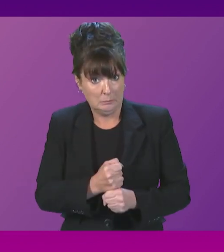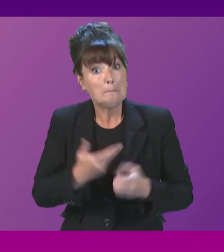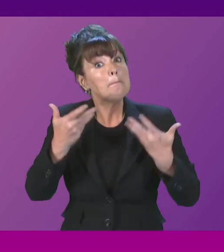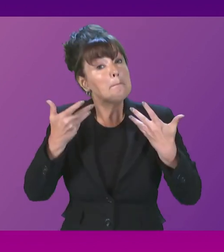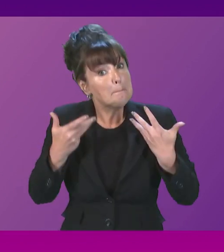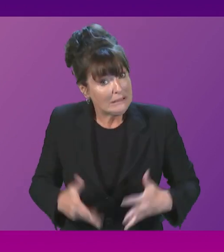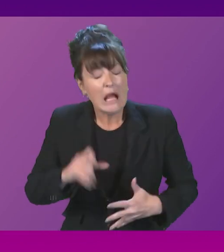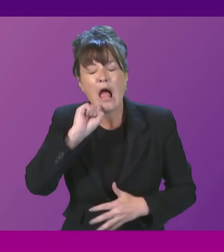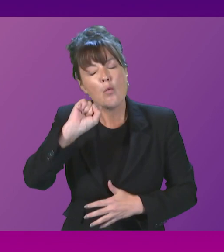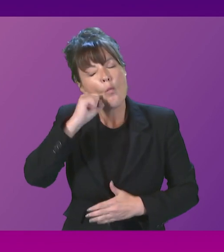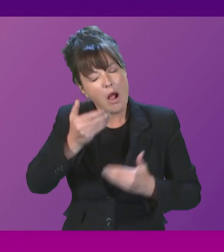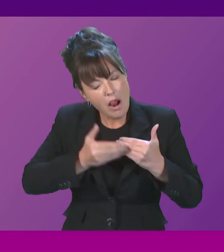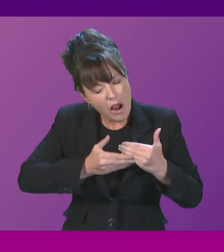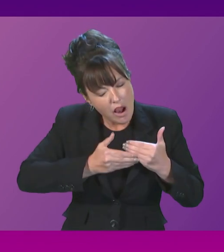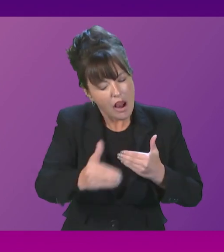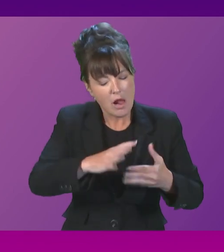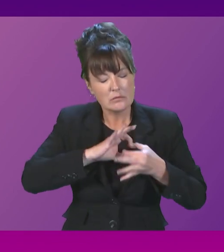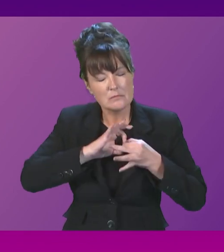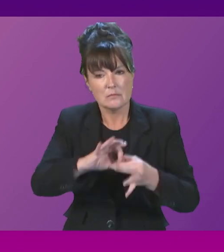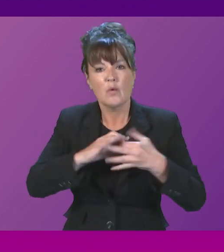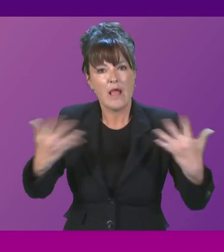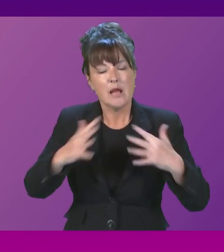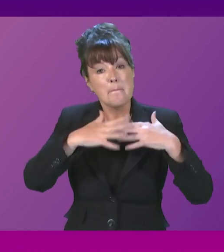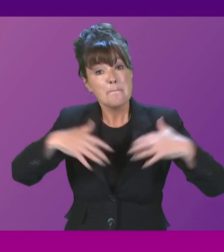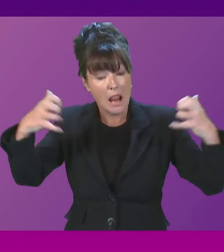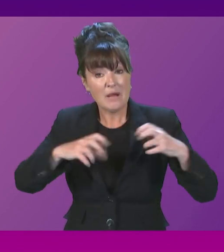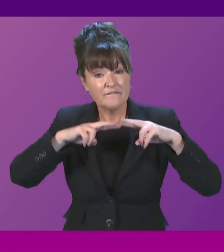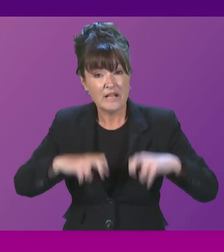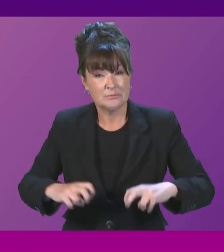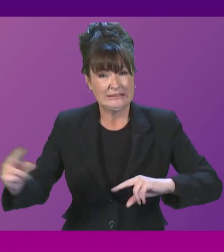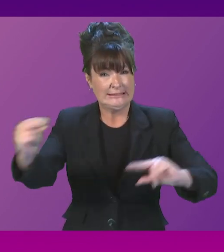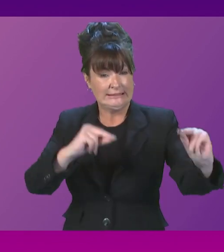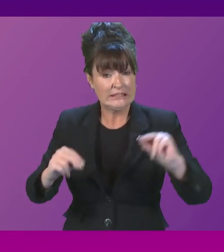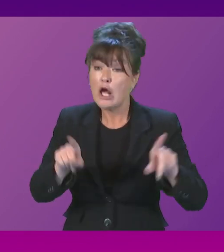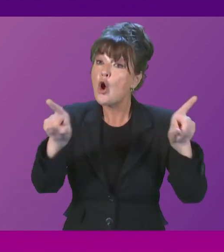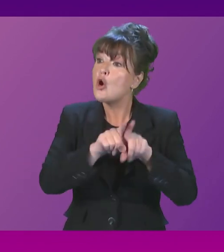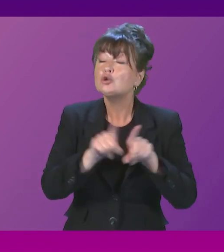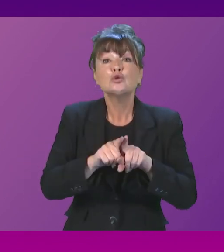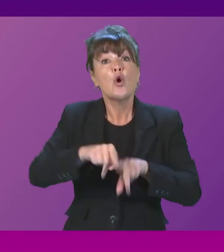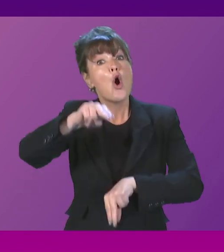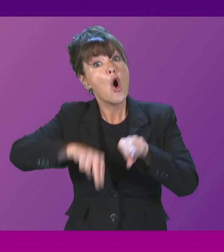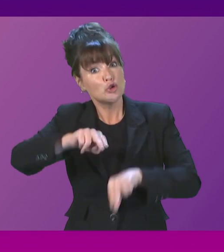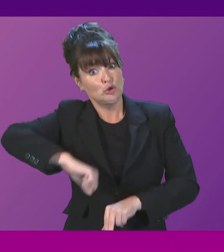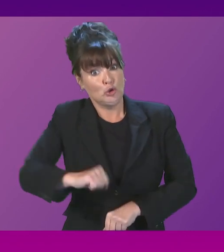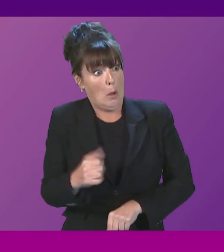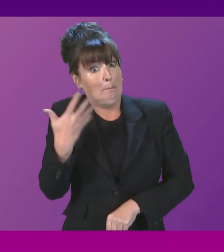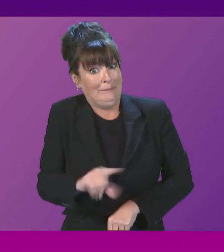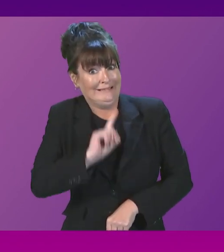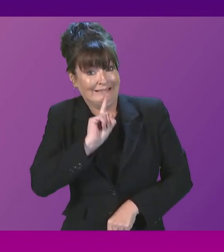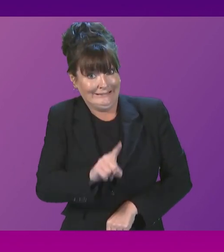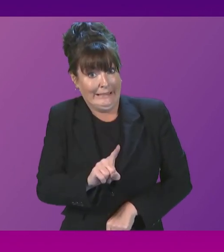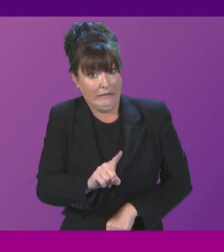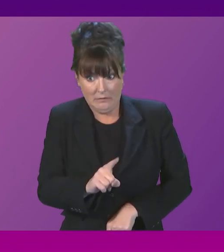cooperate with parliamentary investigations. indeed, as I think Audit Scotland has itself noted,